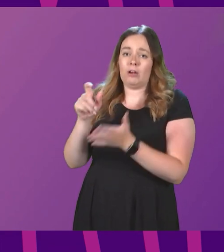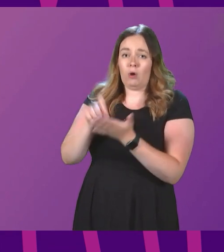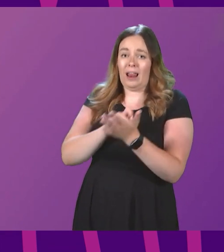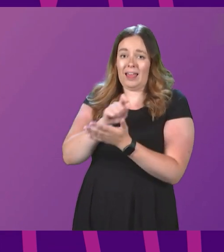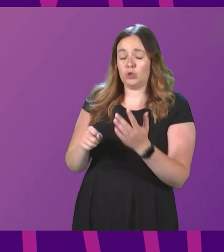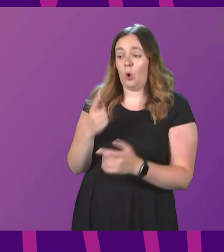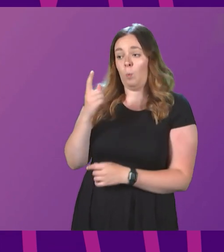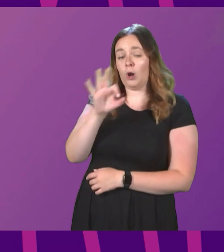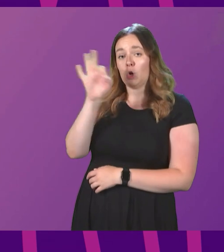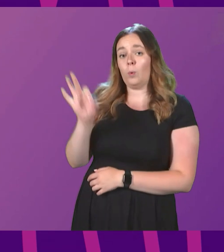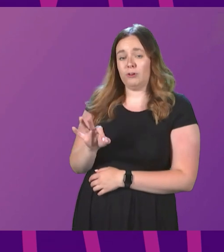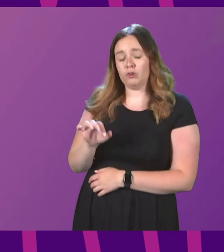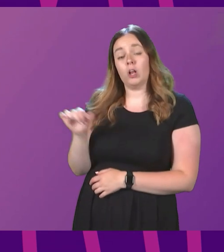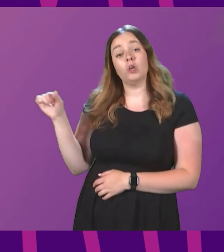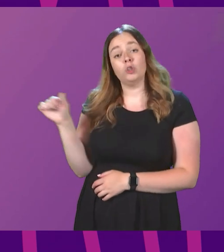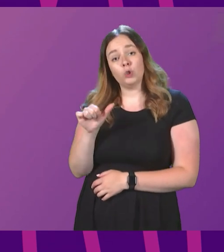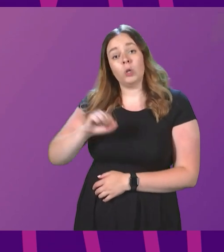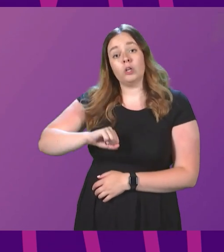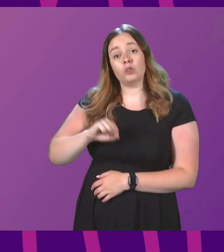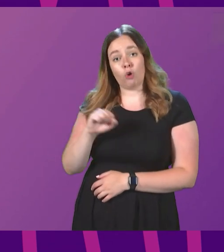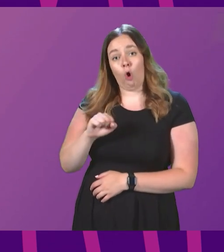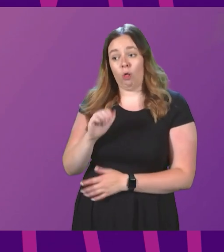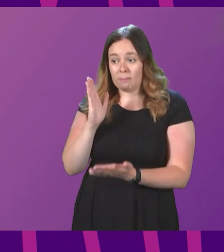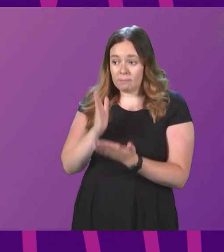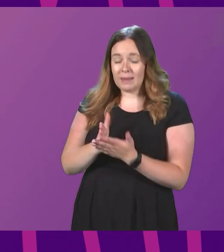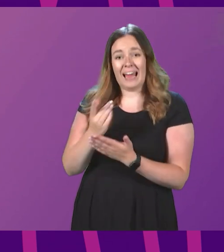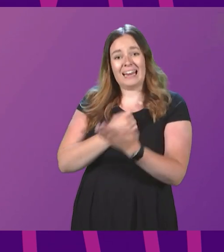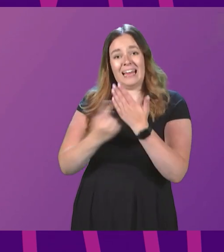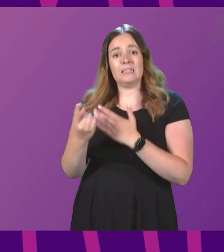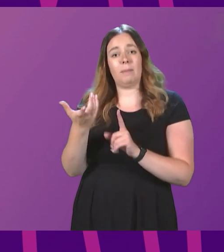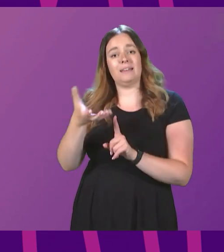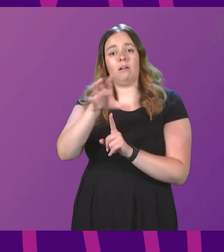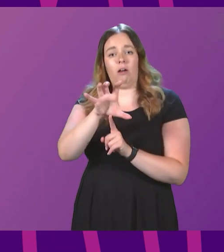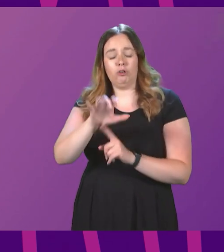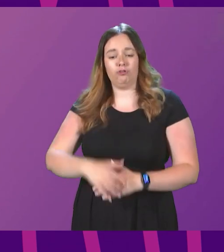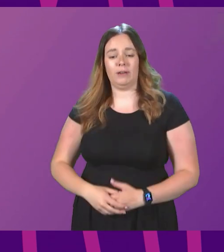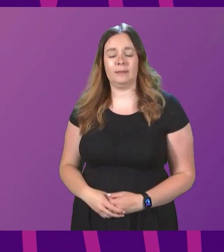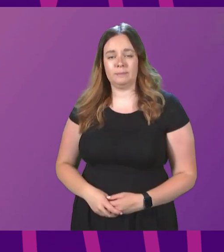question. Should Scotland be an independent country?